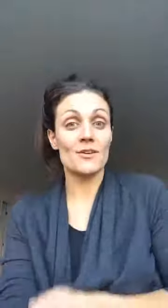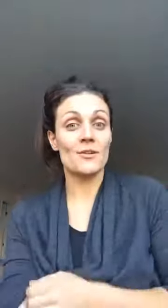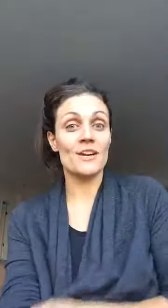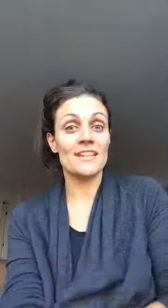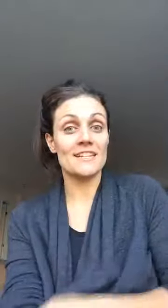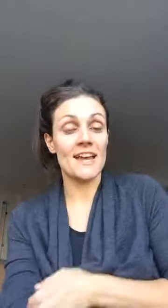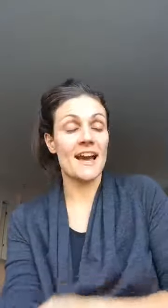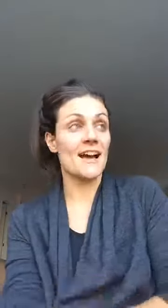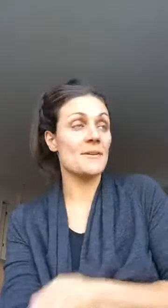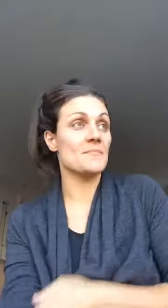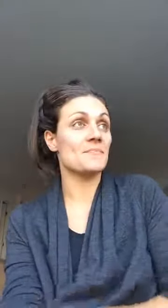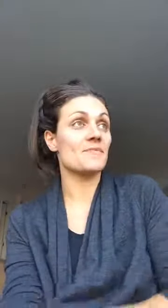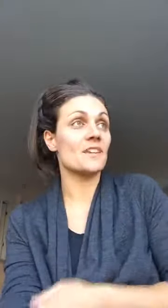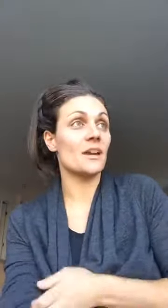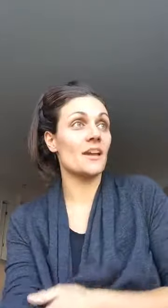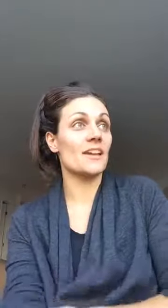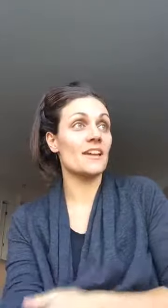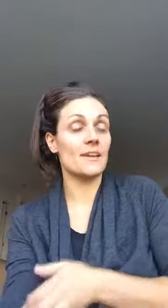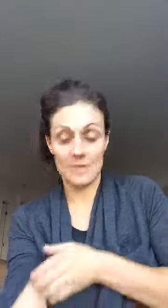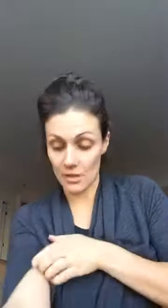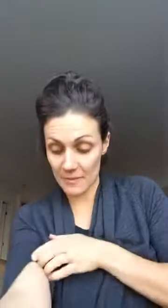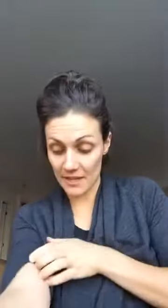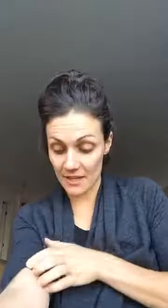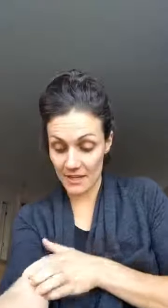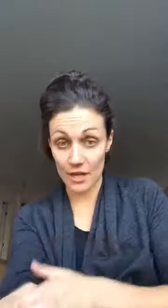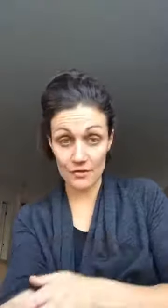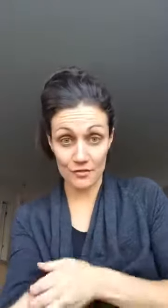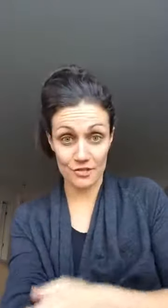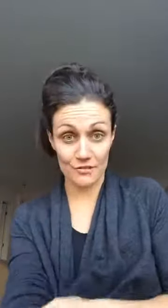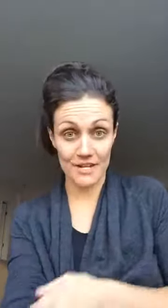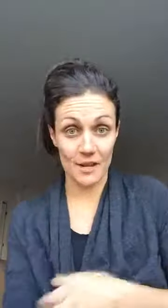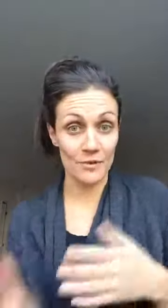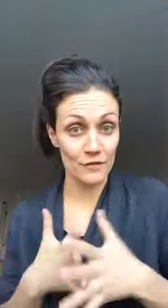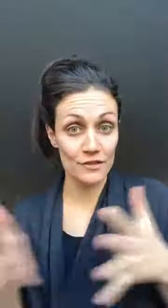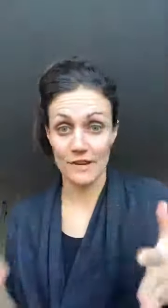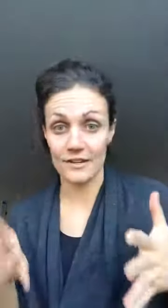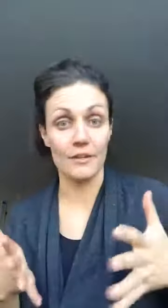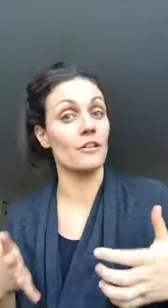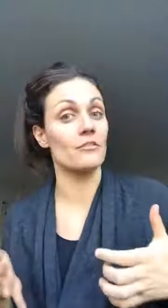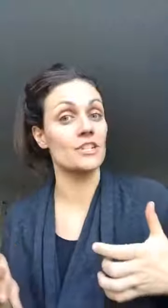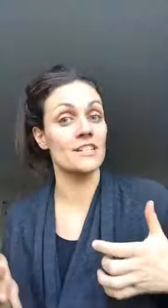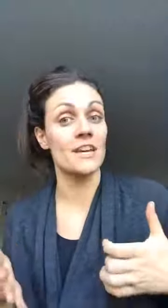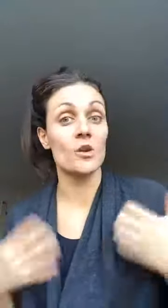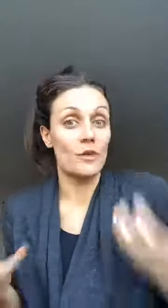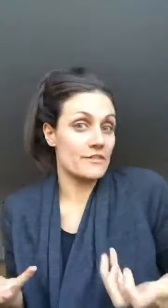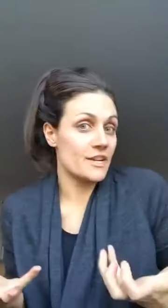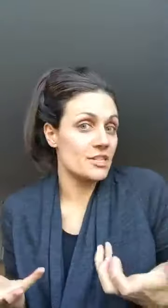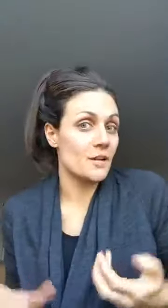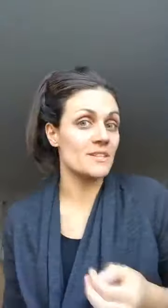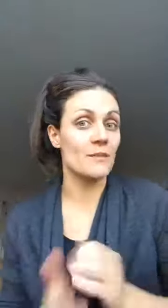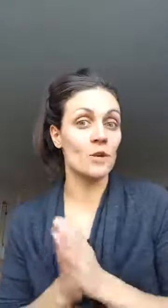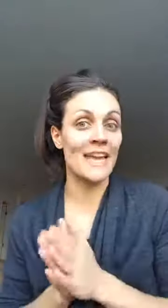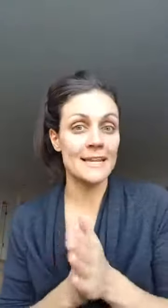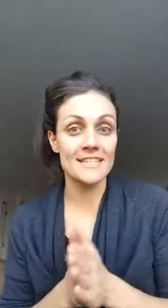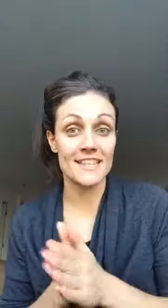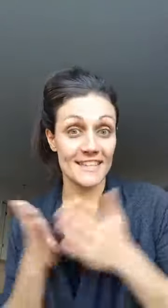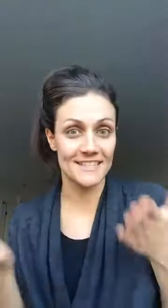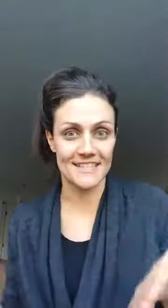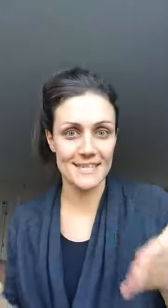I am helping health coaches right now my first round of health coaches quit their day jobs and we're getting to this step